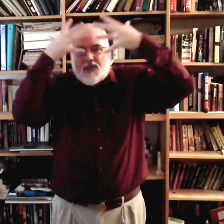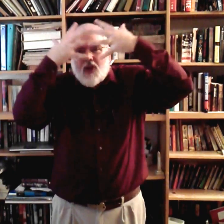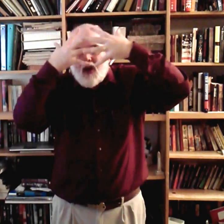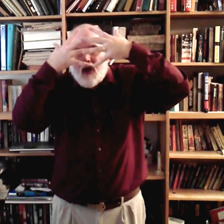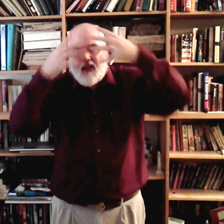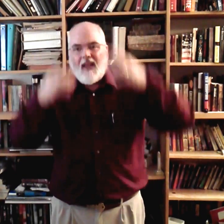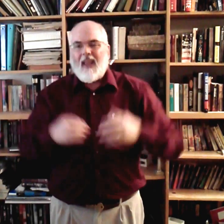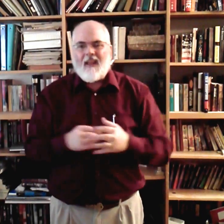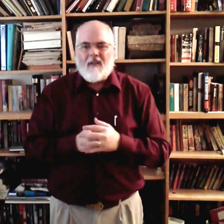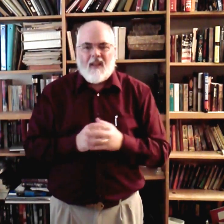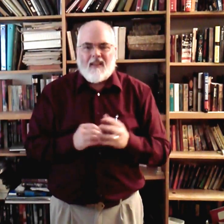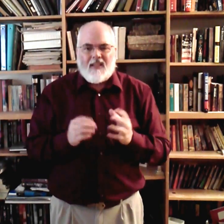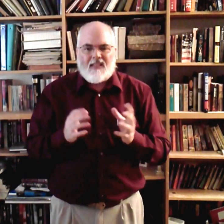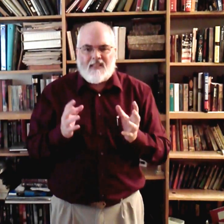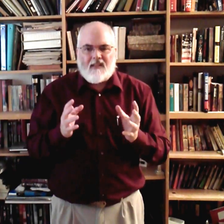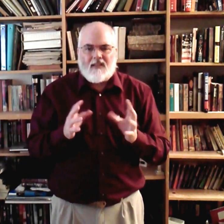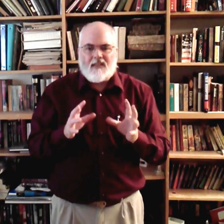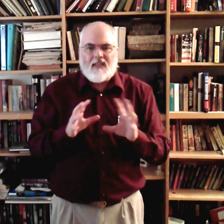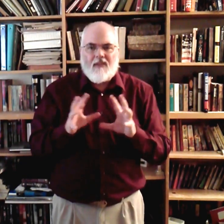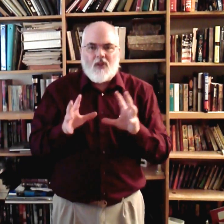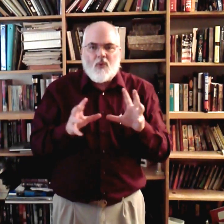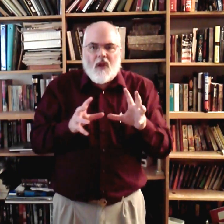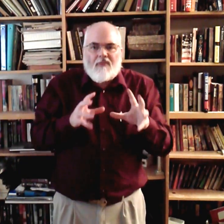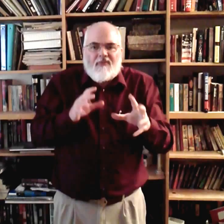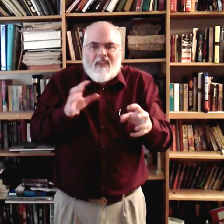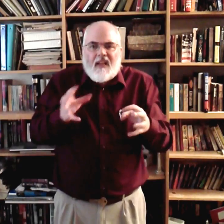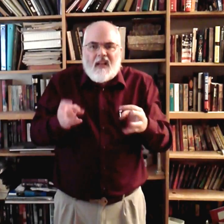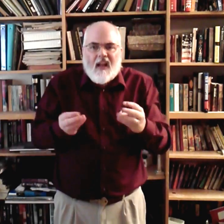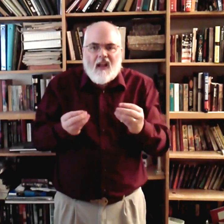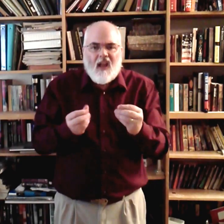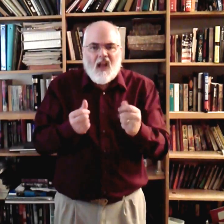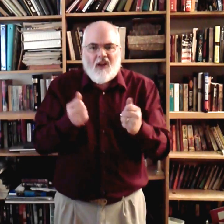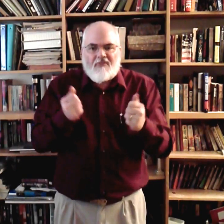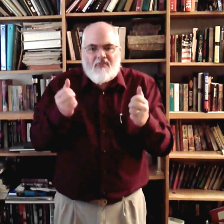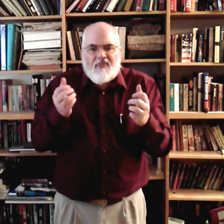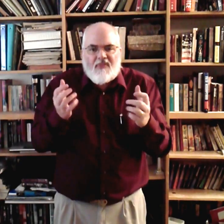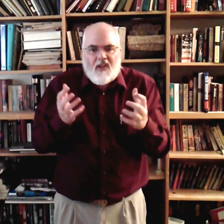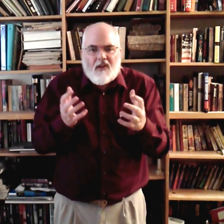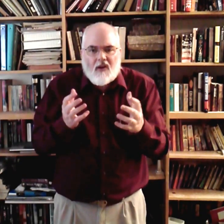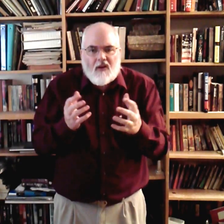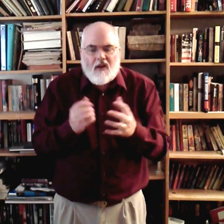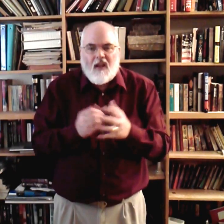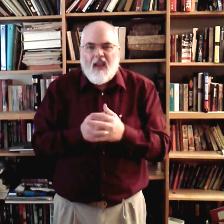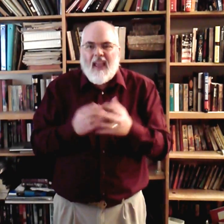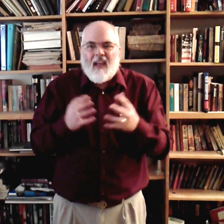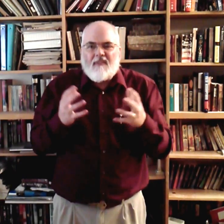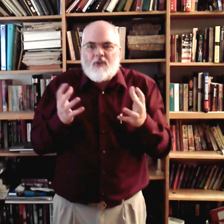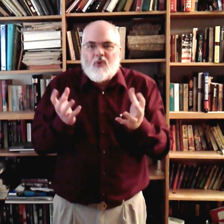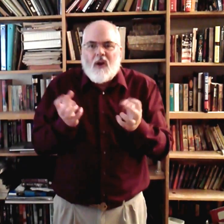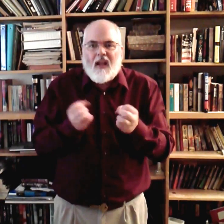dark. And this is giving you a feeling of fear and of dread.